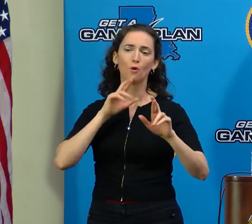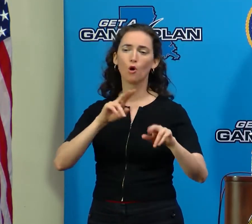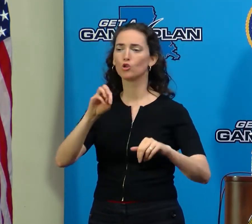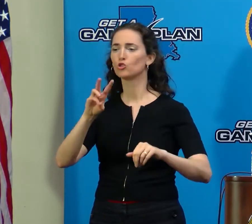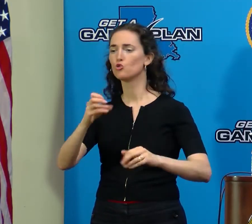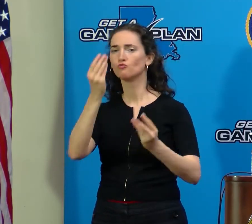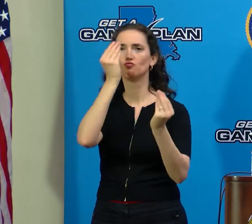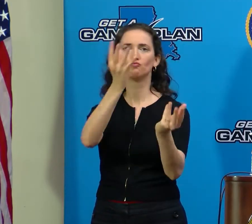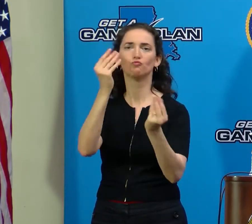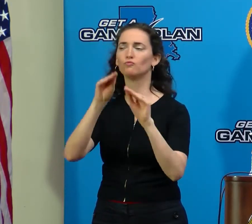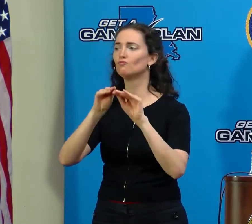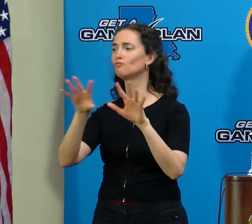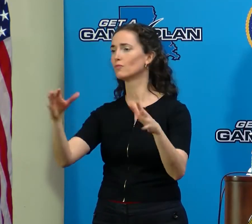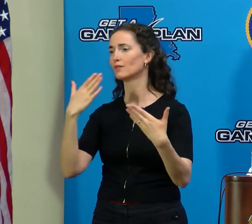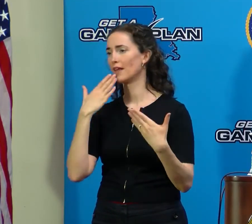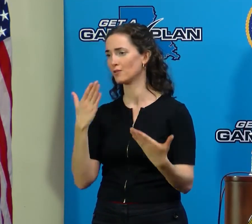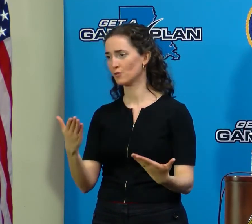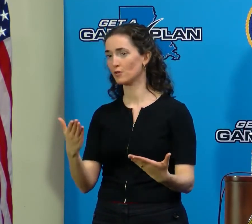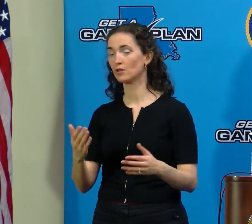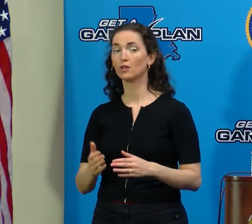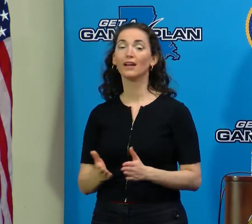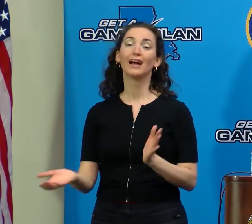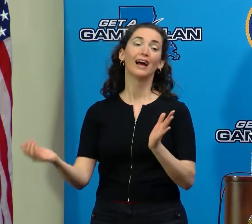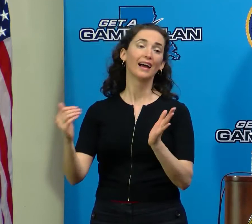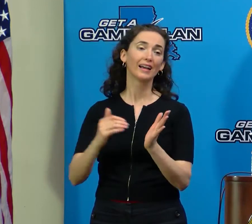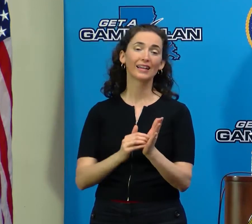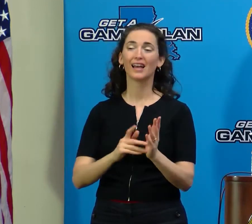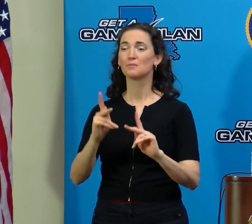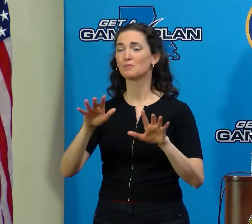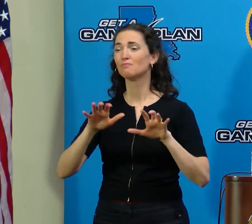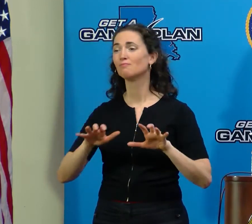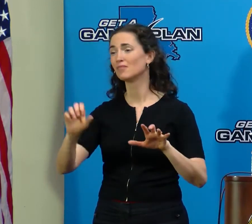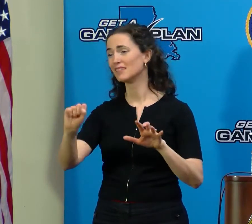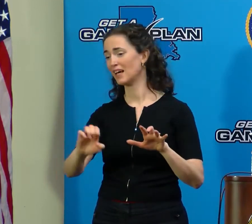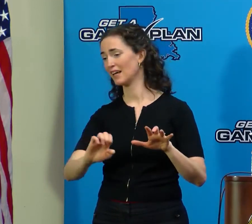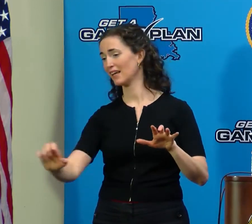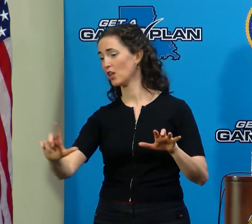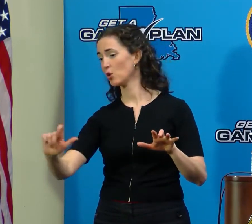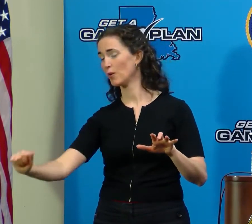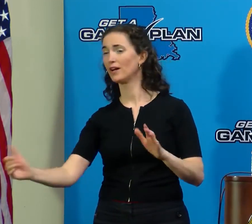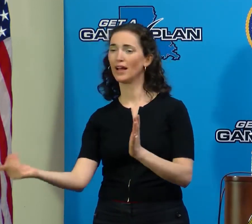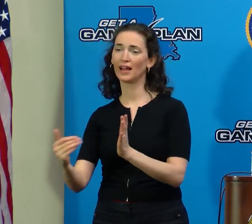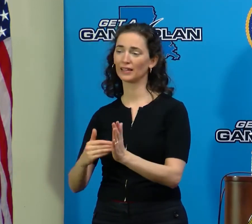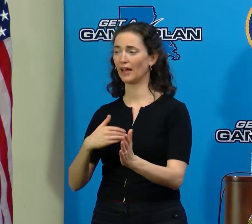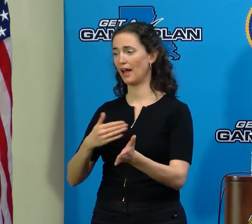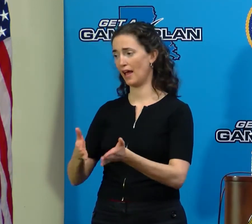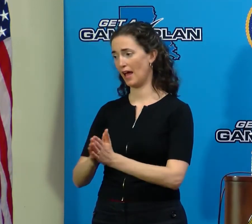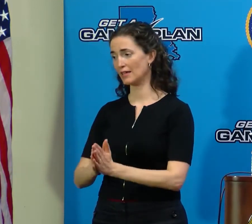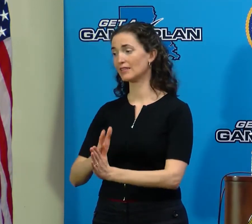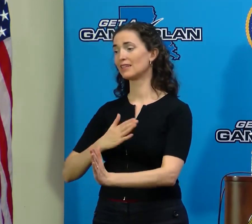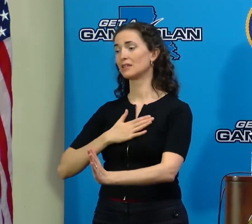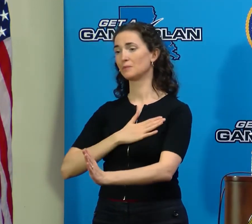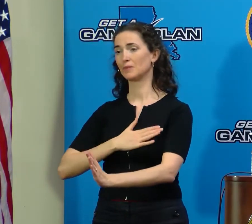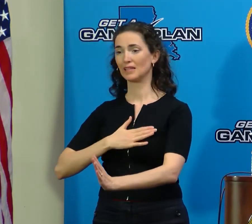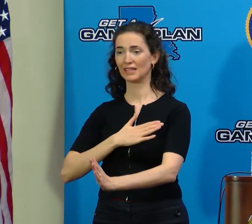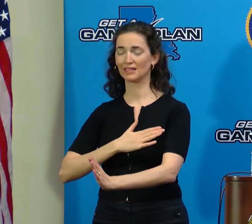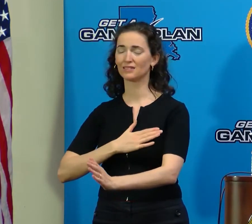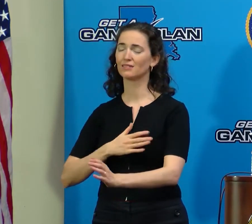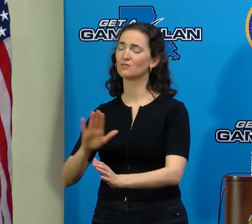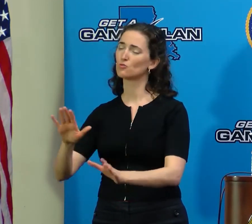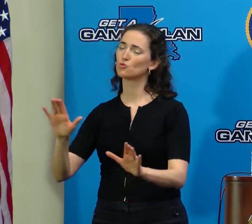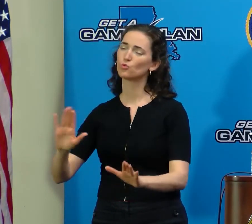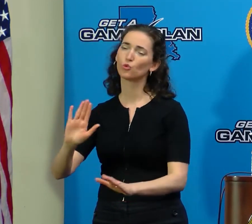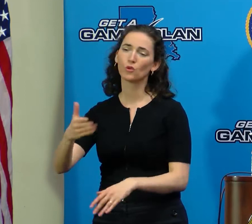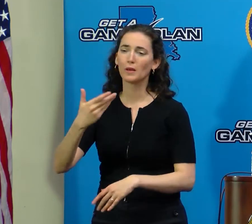I do want to ask one more time for the people of southeast Louisiana to do everything you can